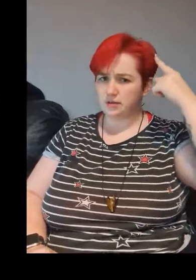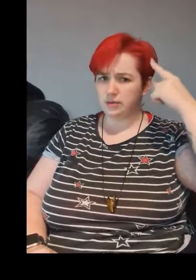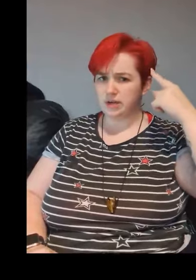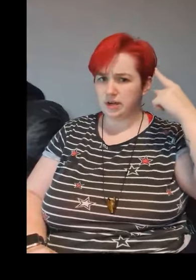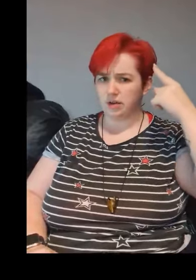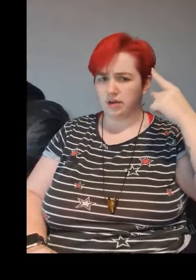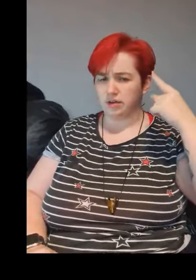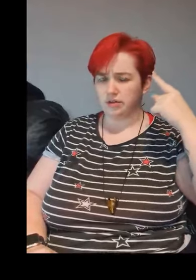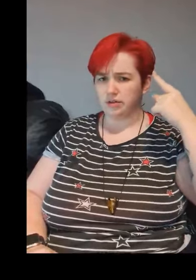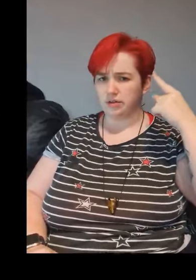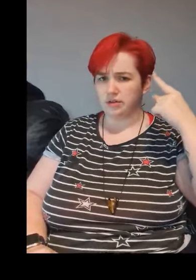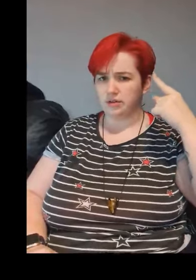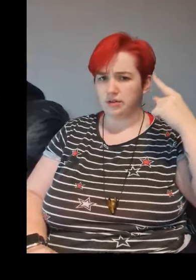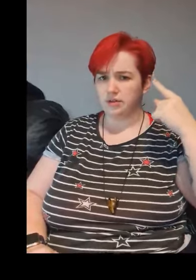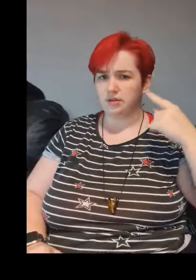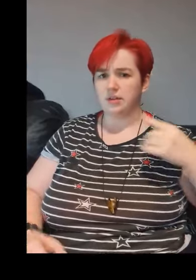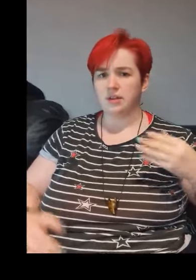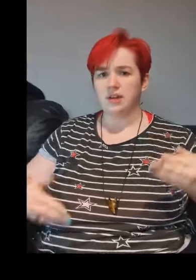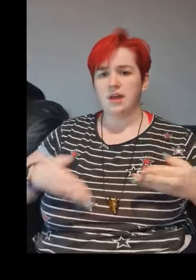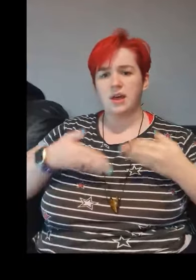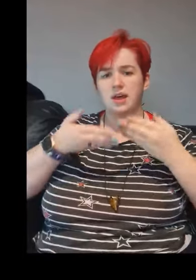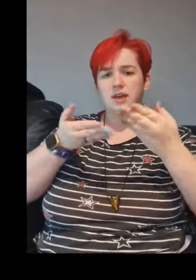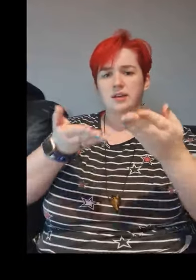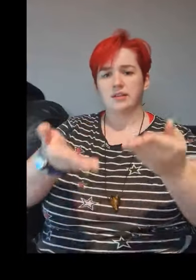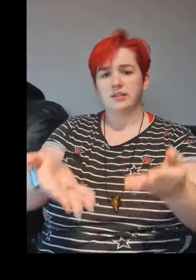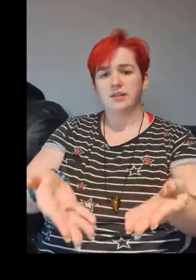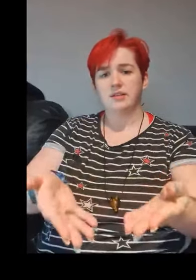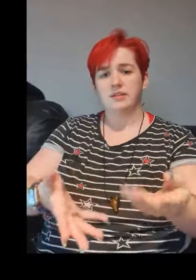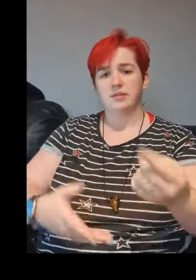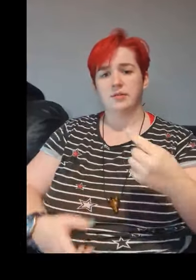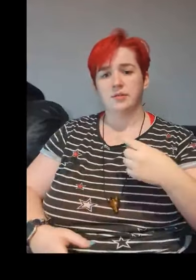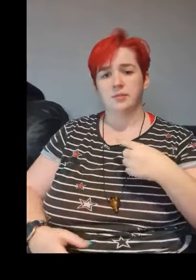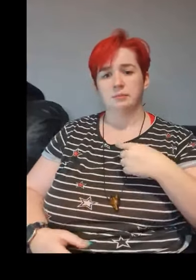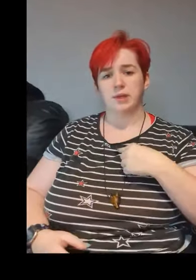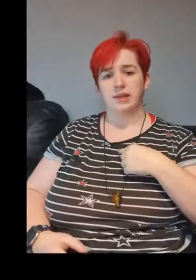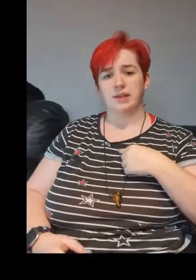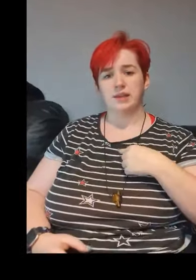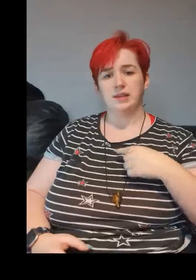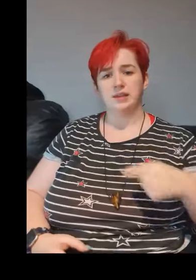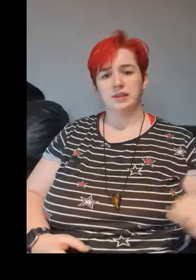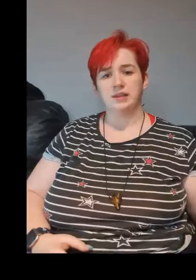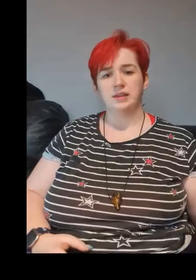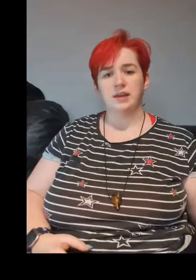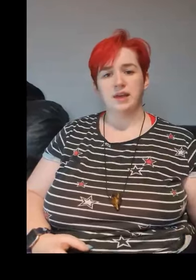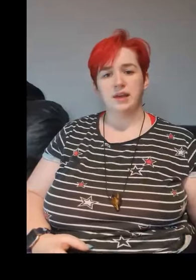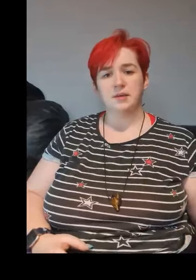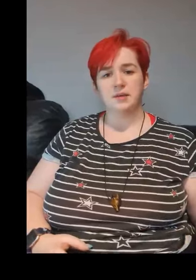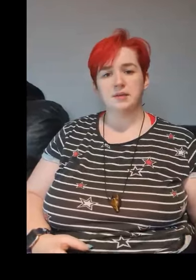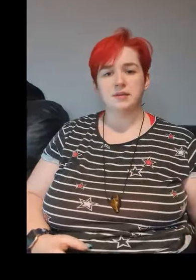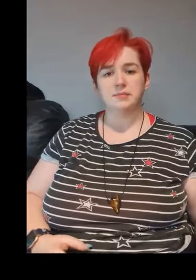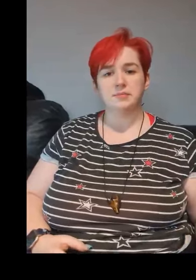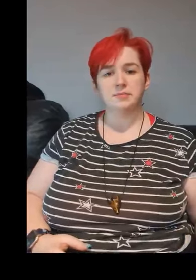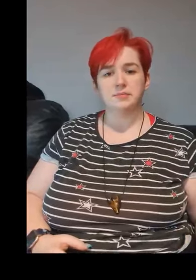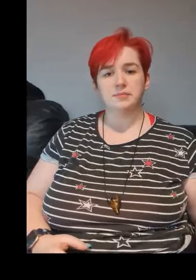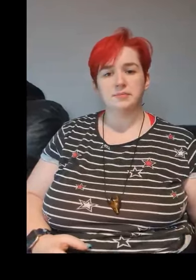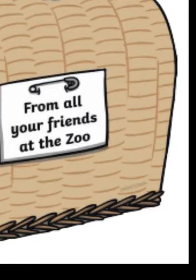hard so they and sent me a